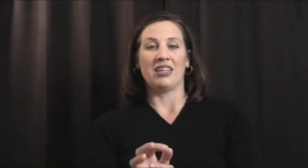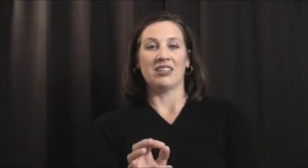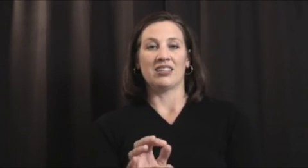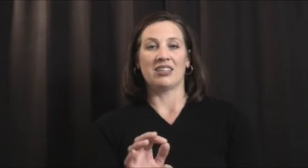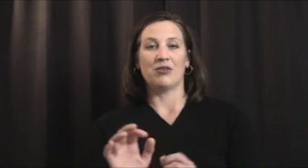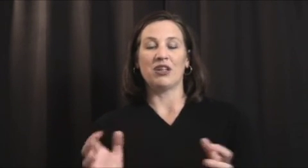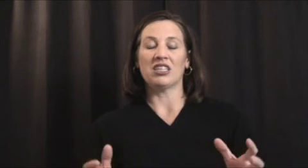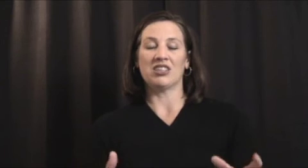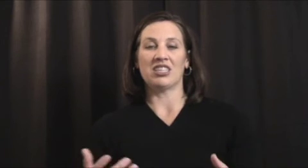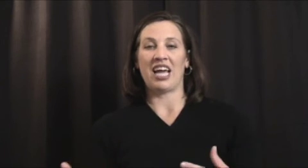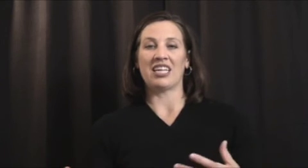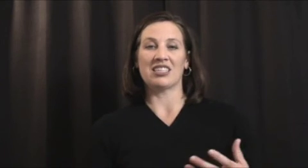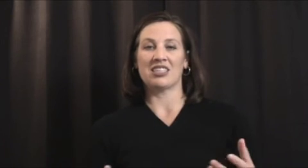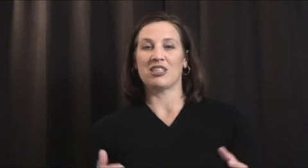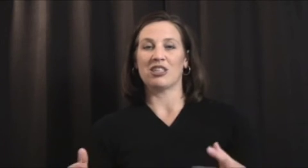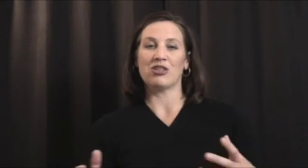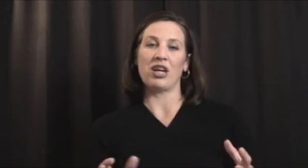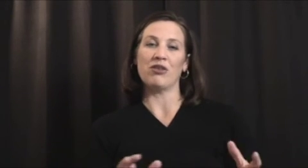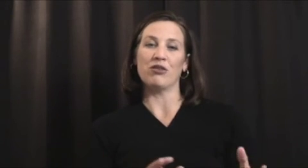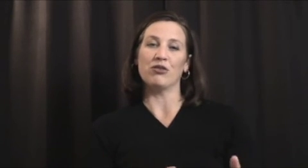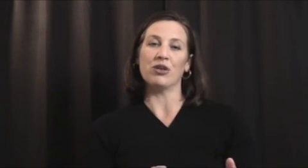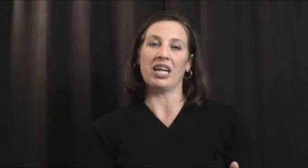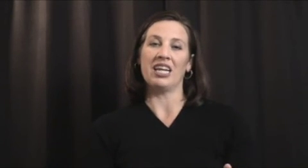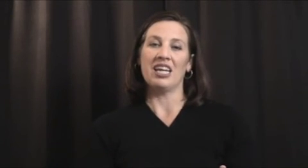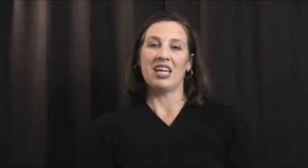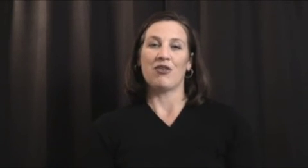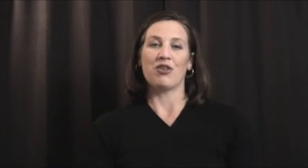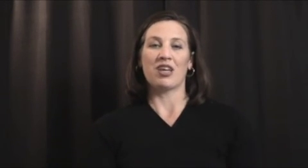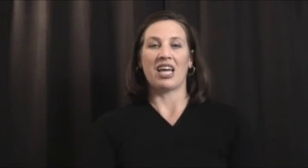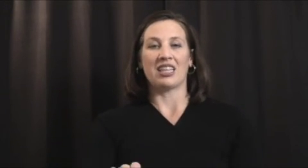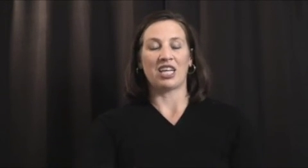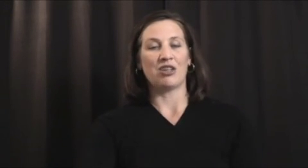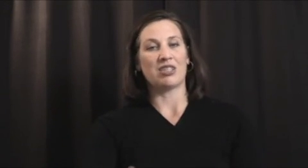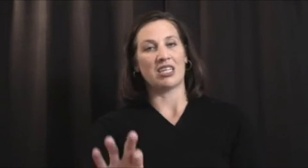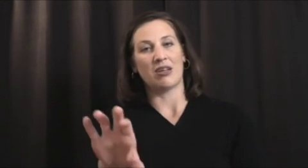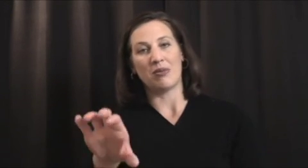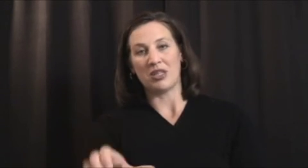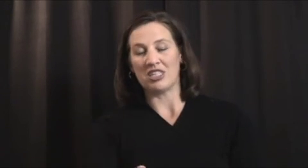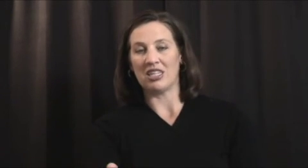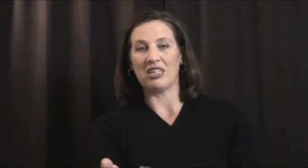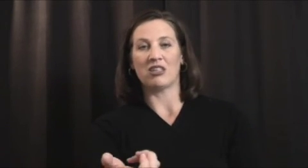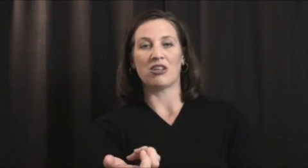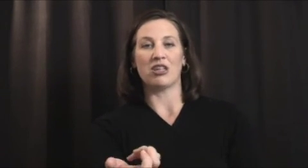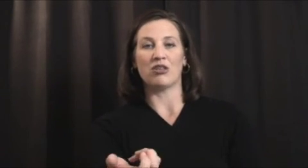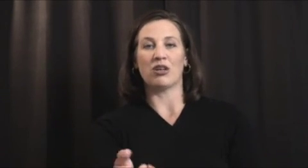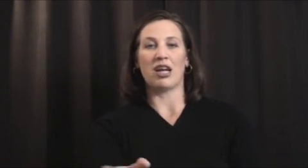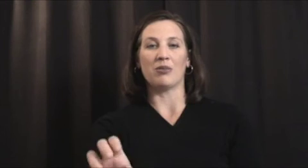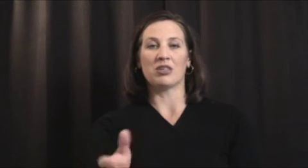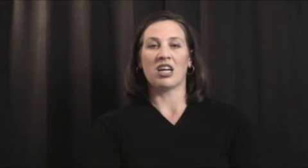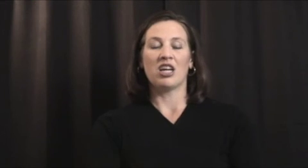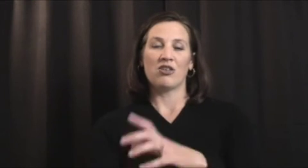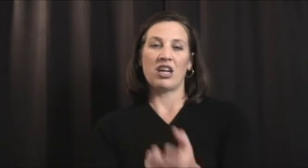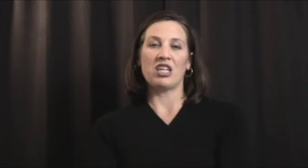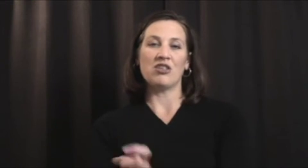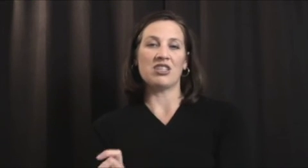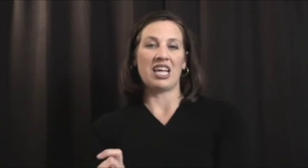And functional tasks, just try to avoid, if you can, like you said, mentioning turning doorknobs. Try to use the